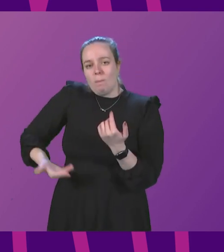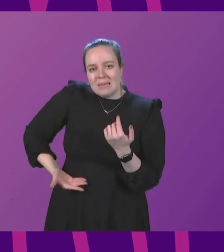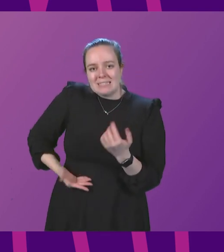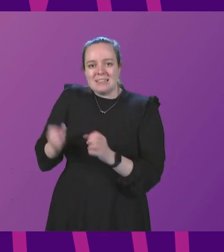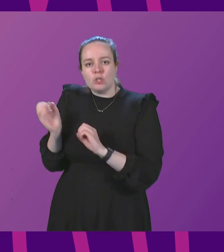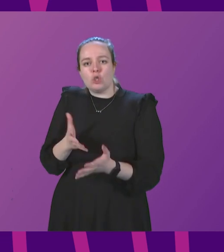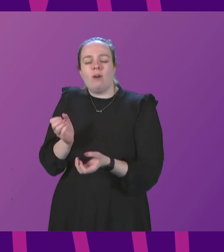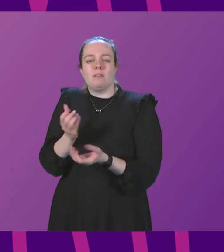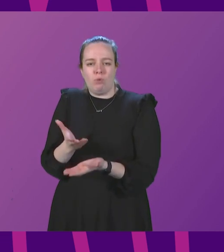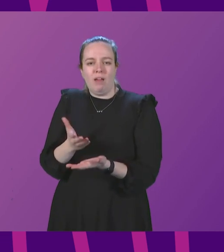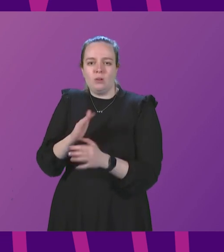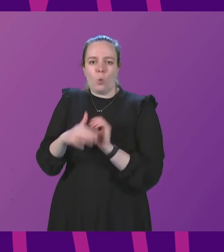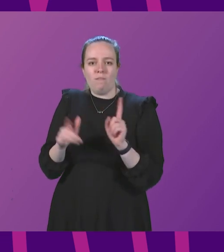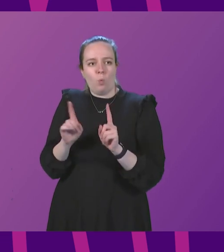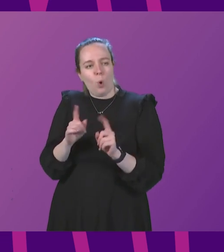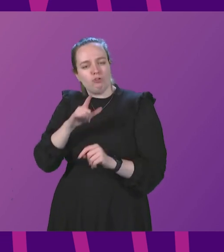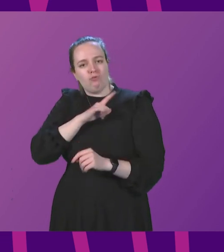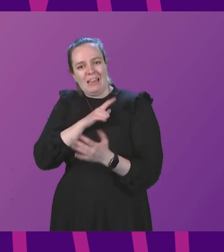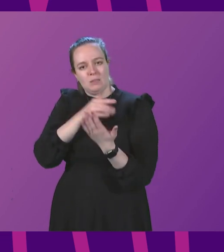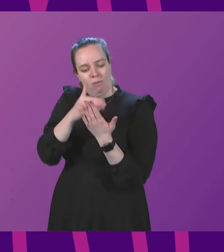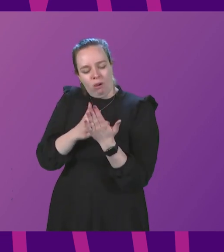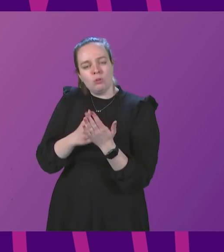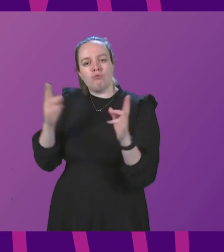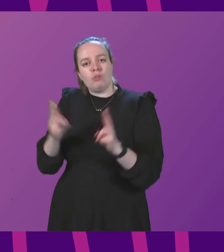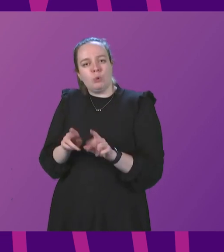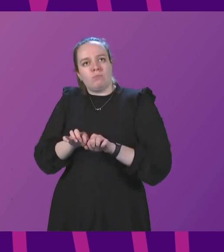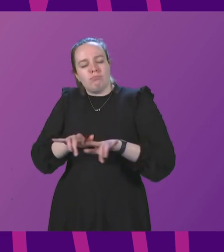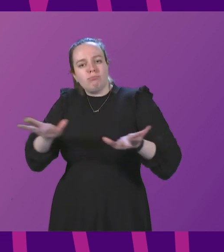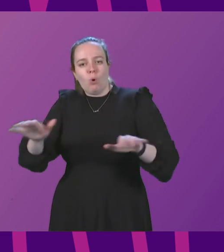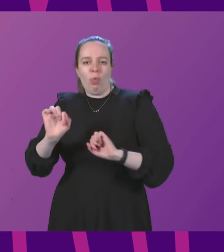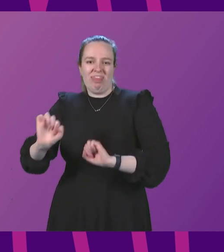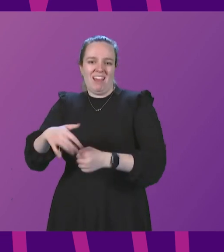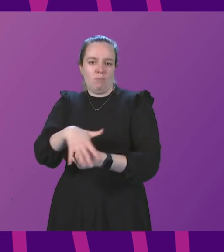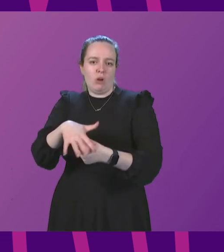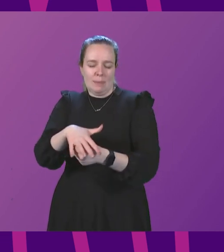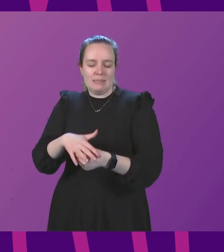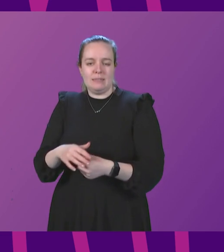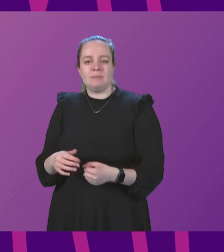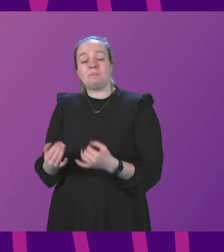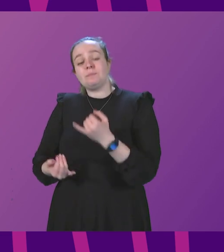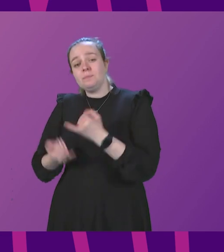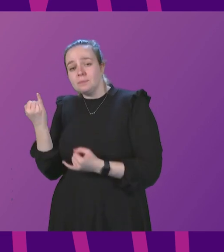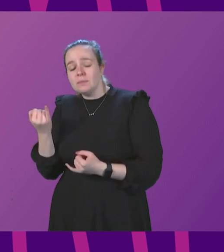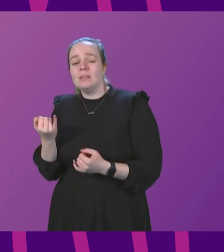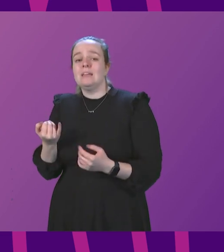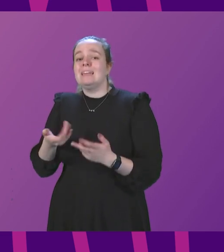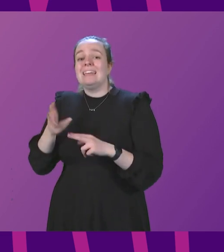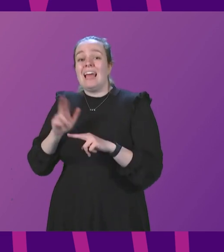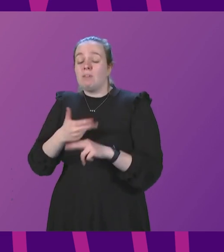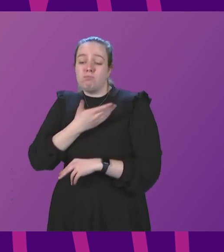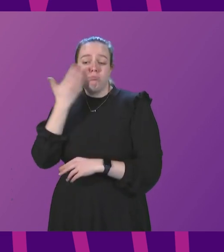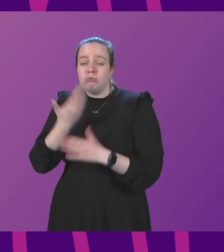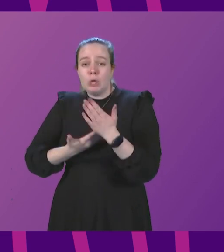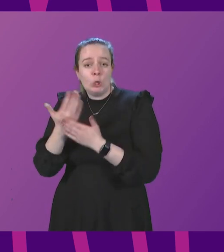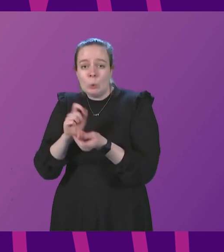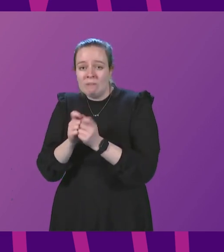providers on reasonable measures to reduce the spread of COVID on their premises. Lastly, in the absence of a new variant,